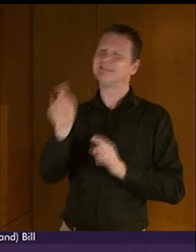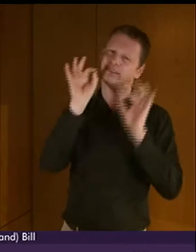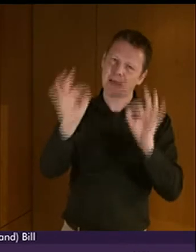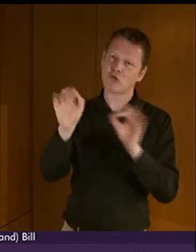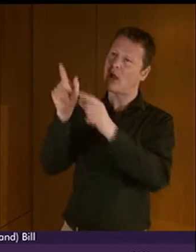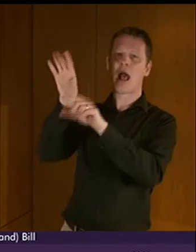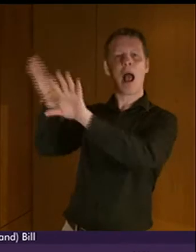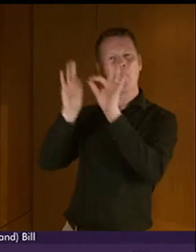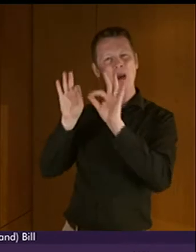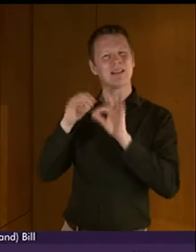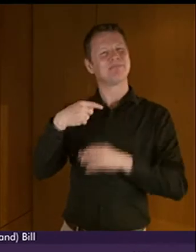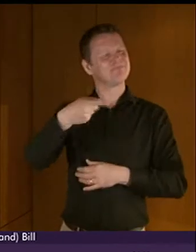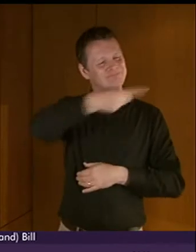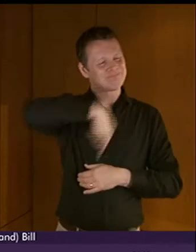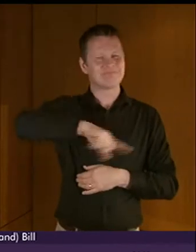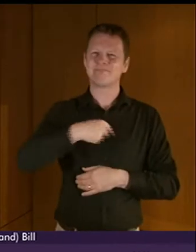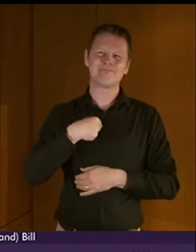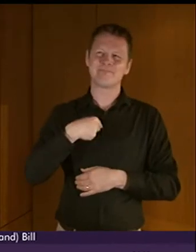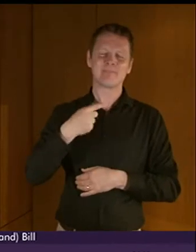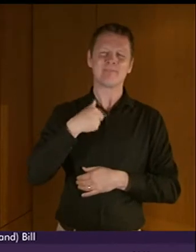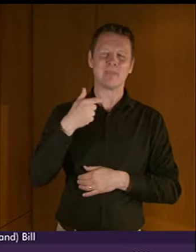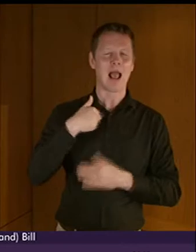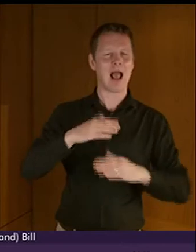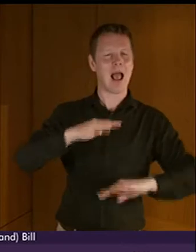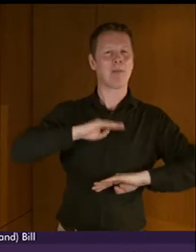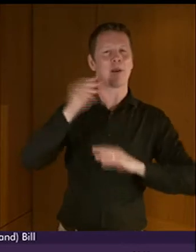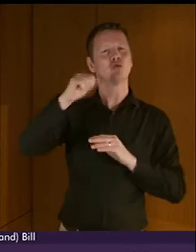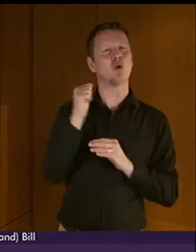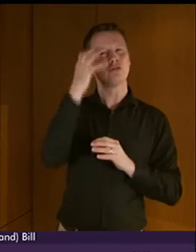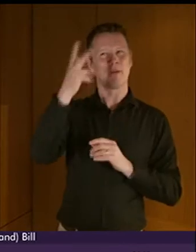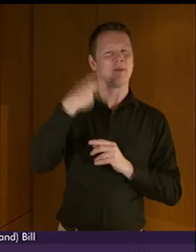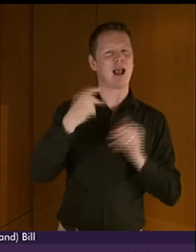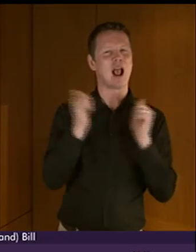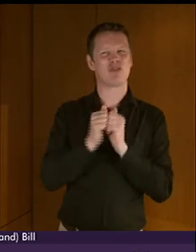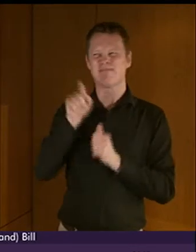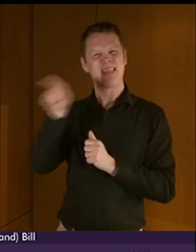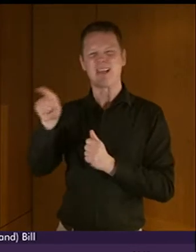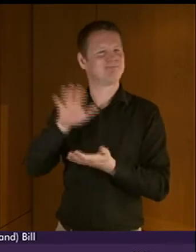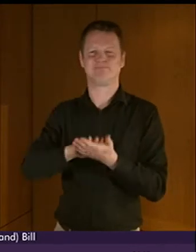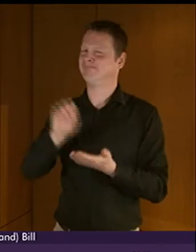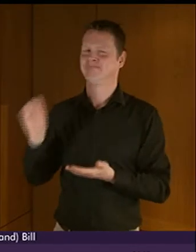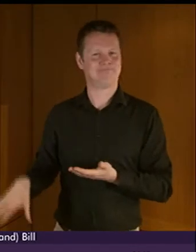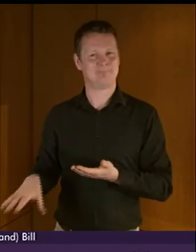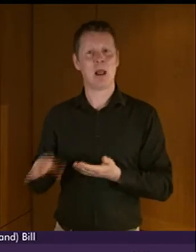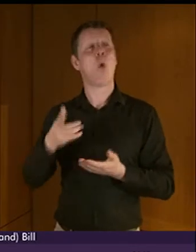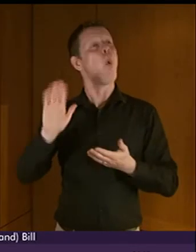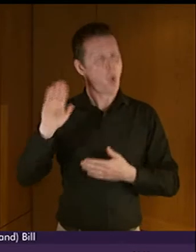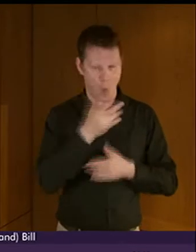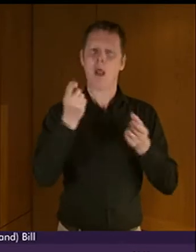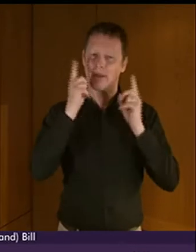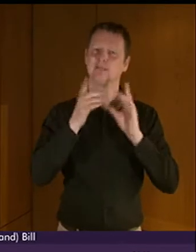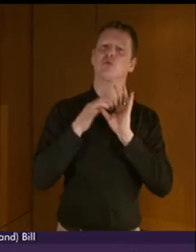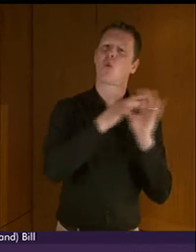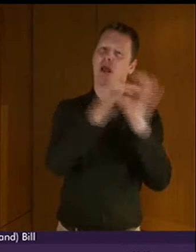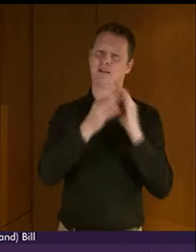We, however, are content with the Scottish Government's suggestion of removing this requirement from the Bill on the basis of the Ministers' collective responsibility on the